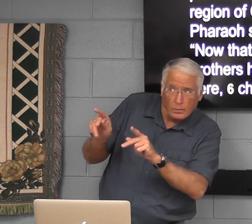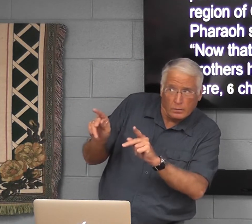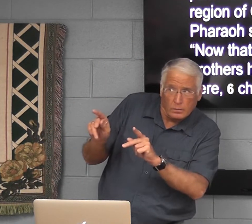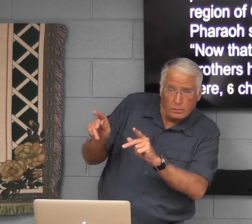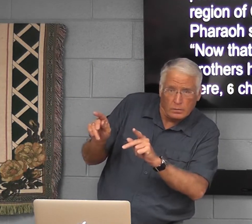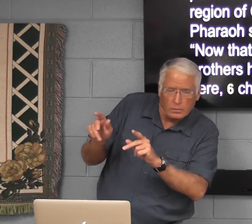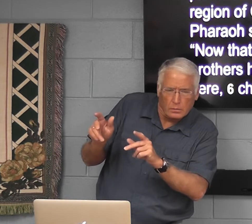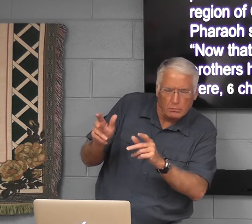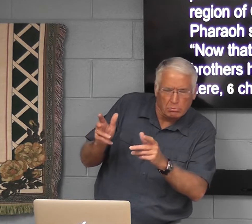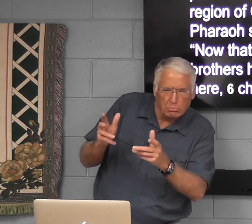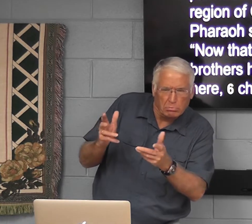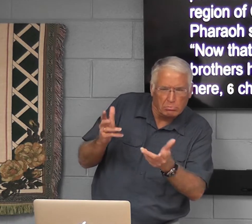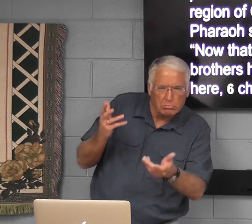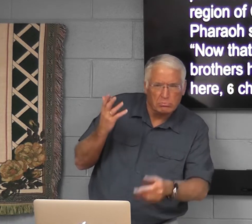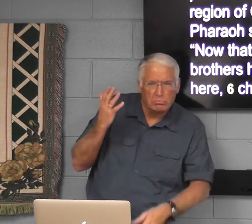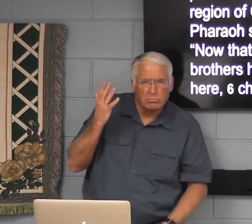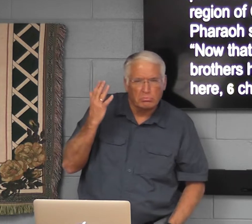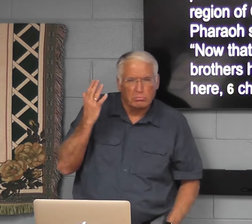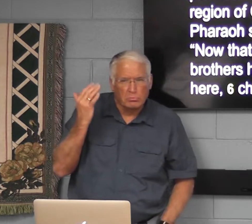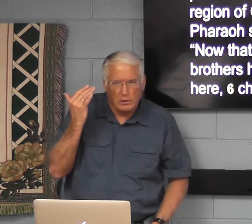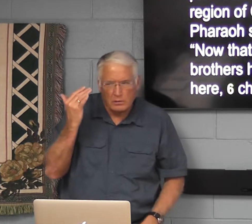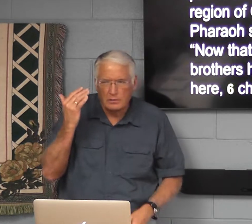now for permission? Why?